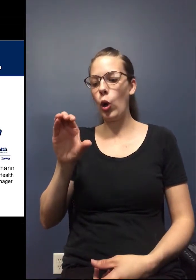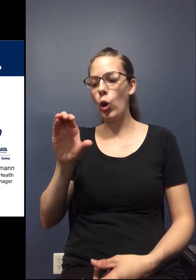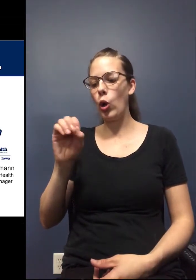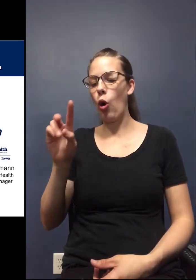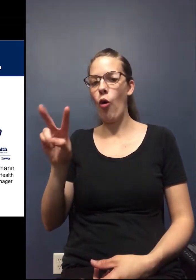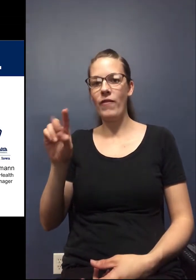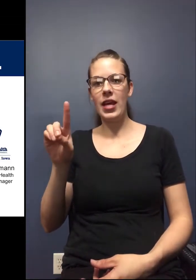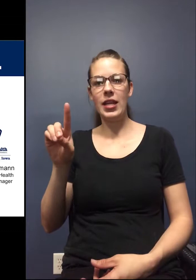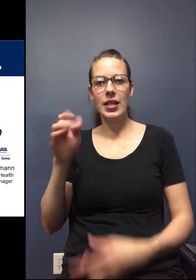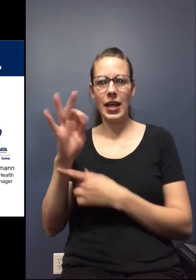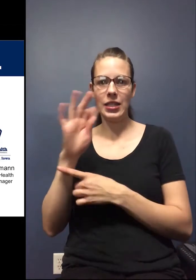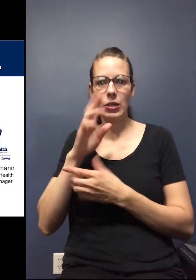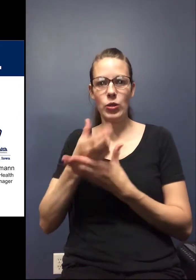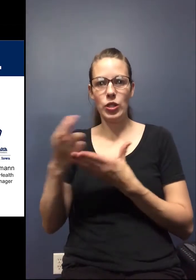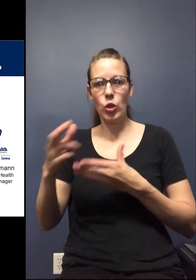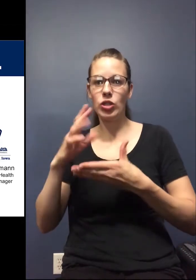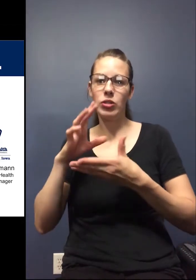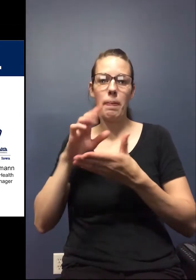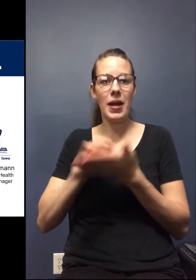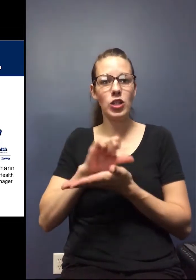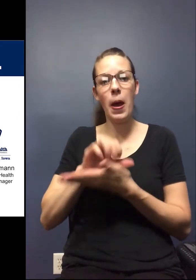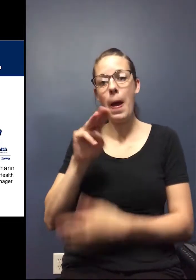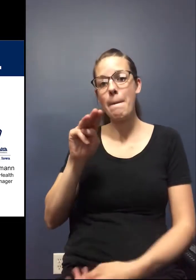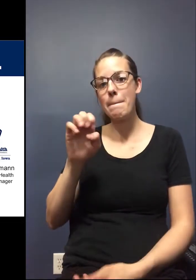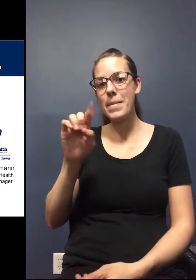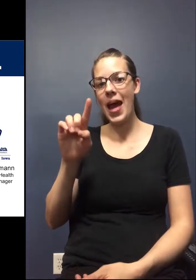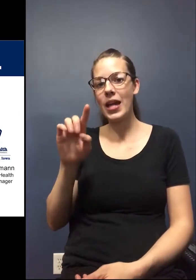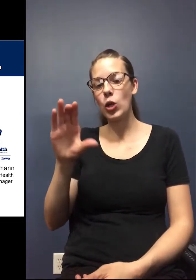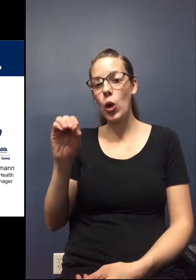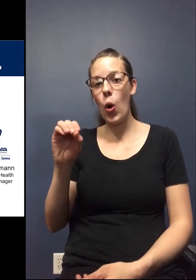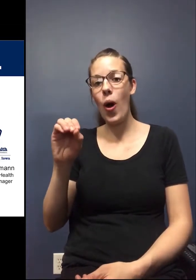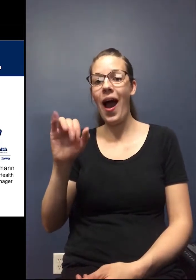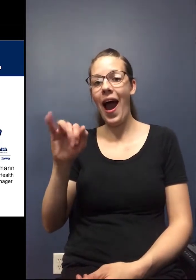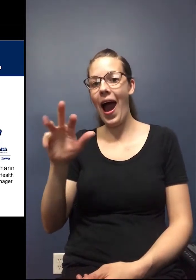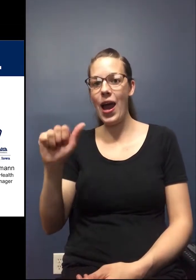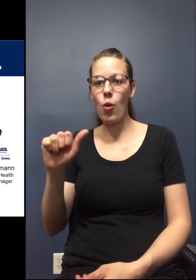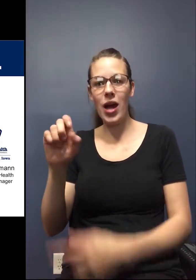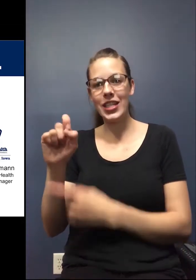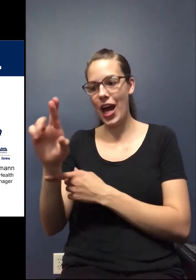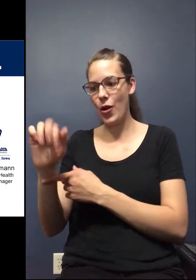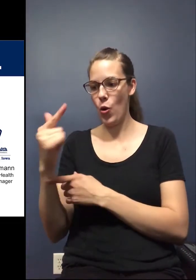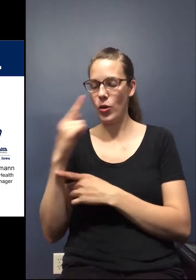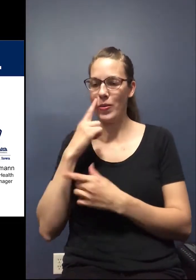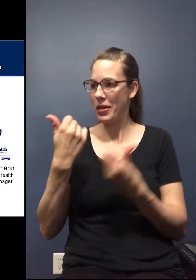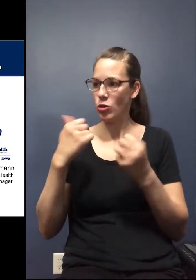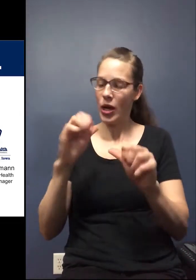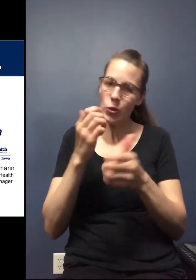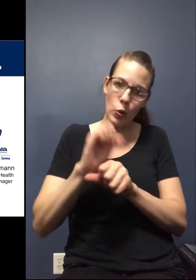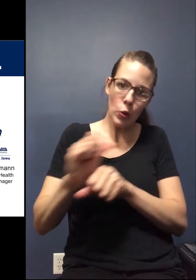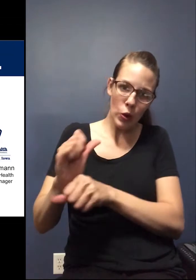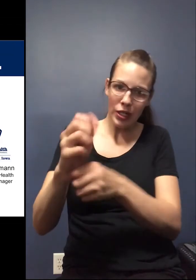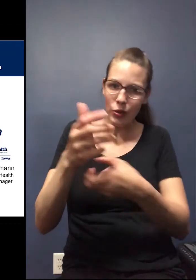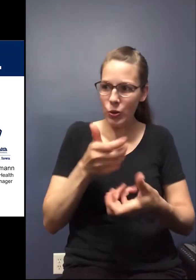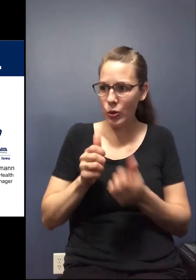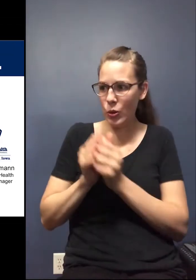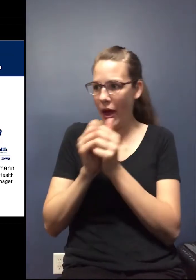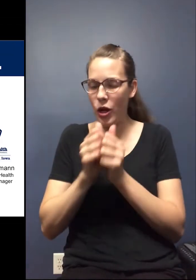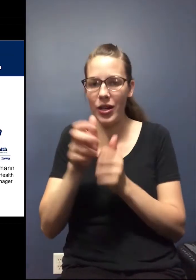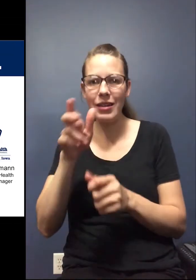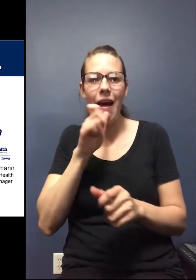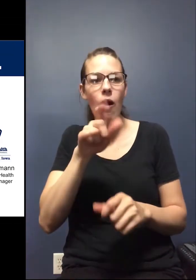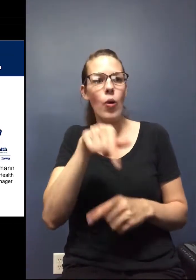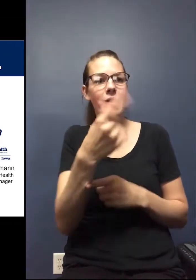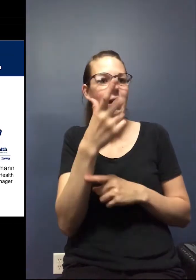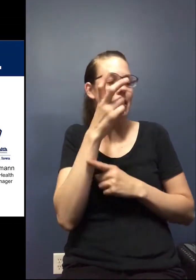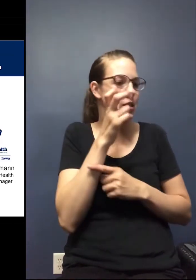medcoiowa.org. But we've really just been trying to work together and listen to not just our business sectors, but